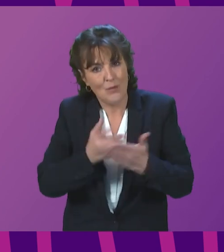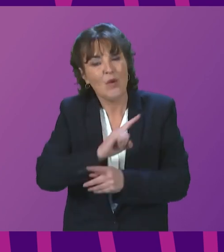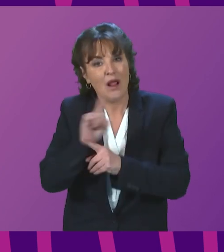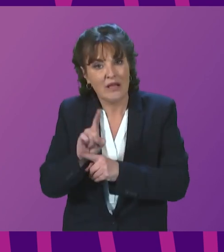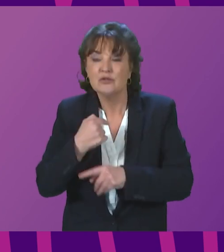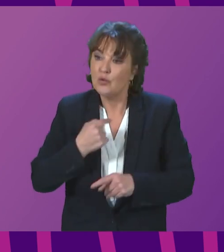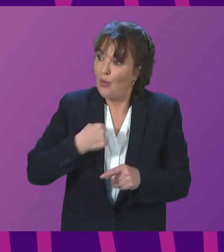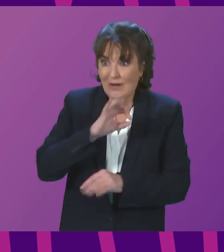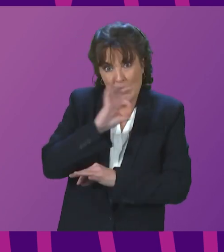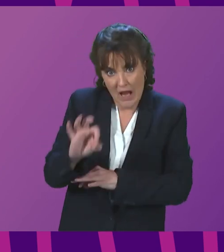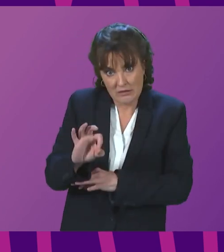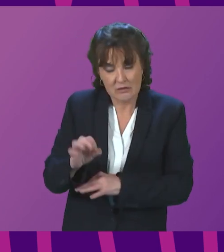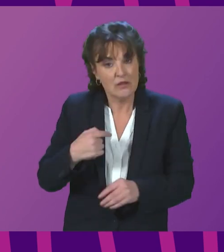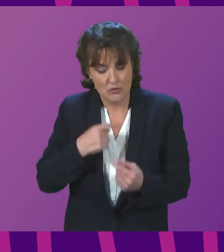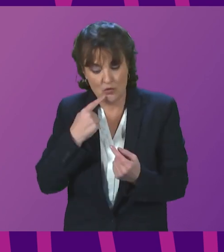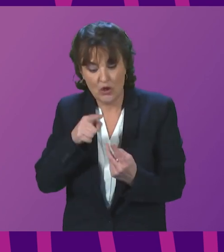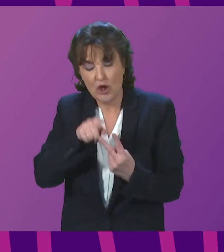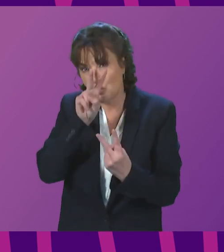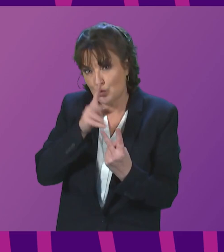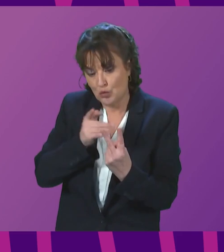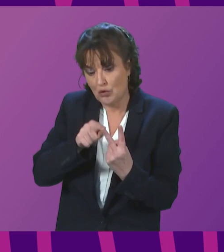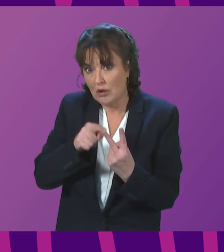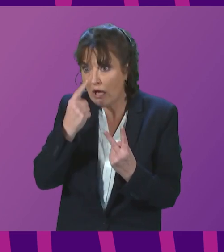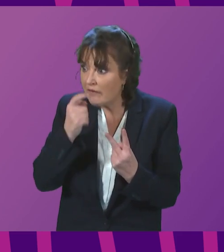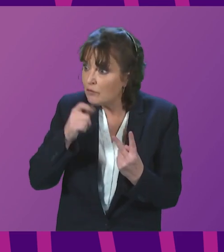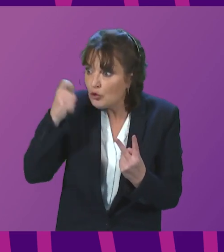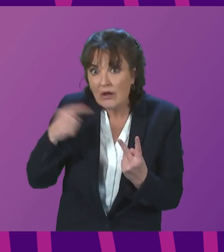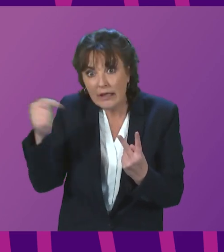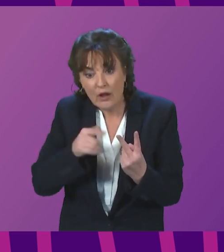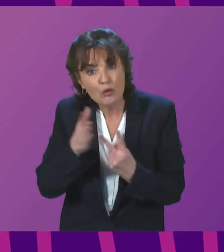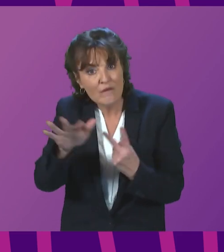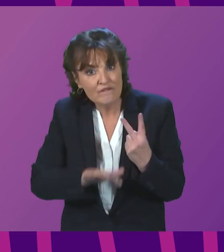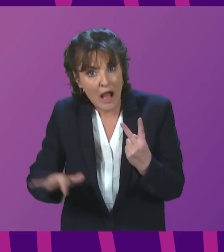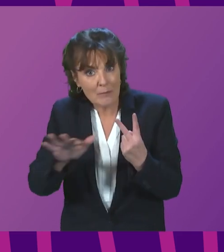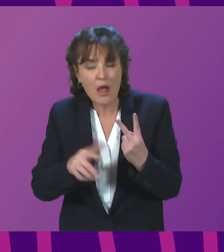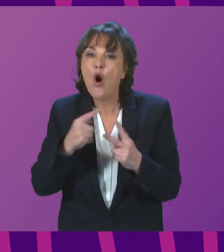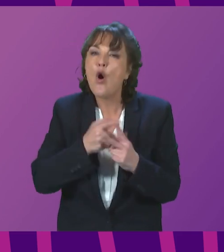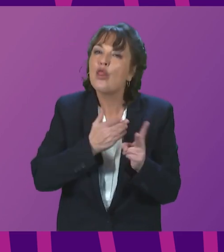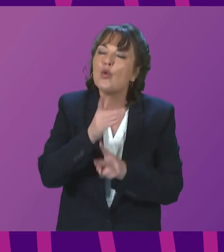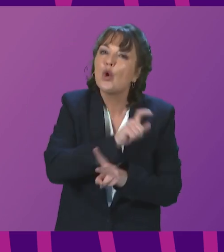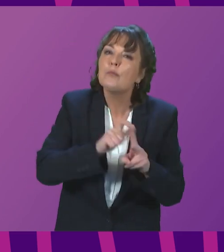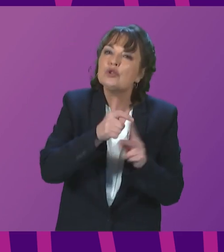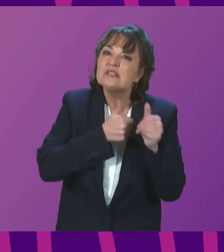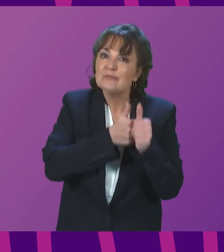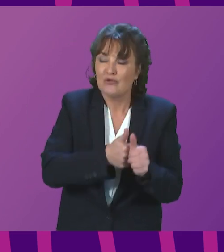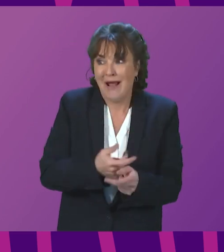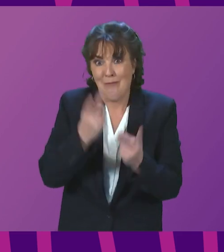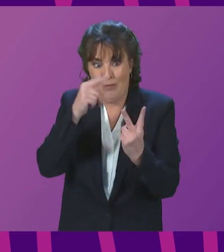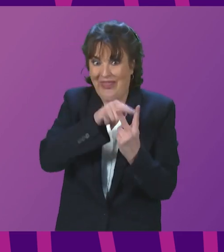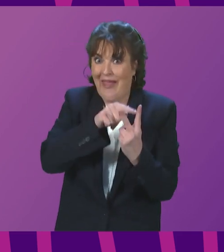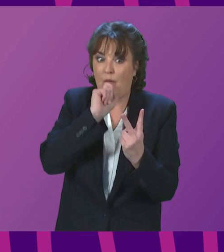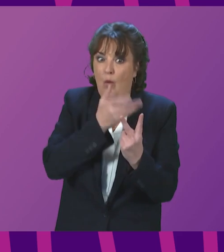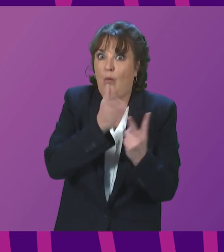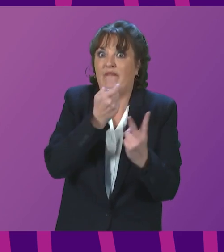here, whether they come under that route or the community sponsorship route that I hope will open in the next few days, will be able to work, will have access